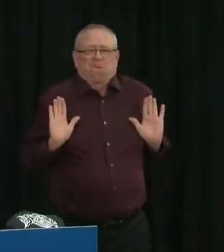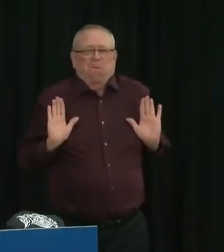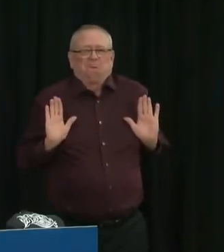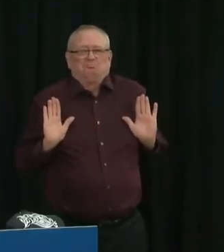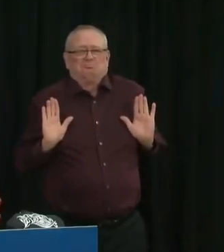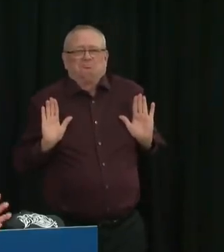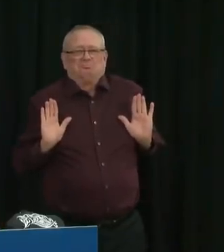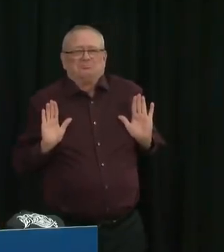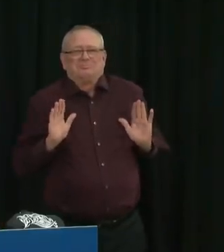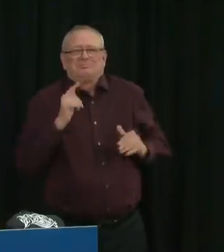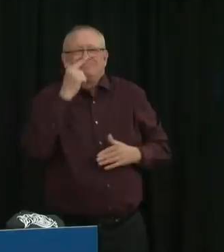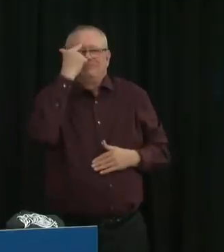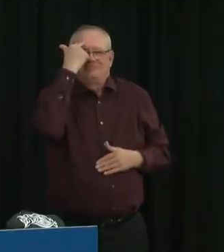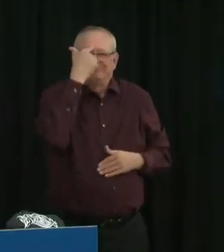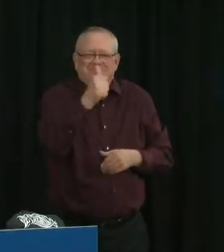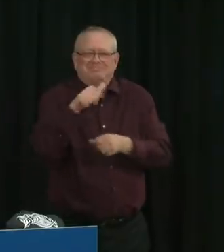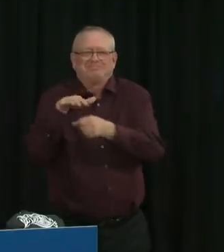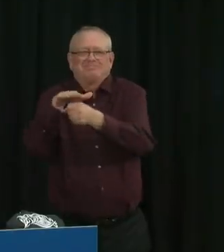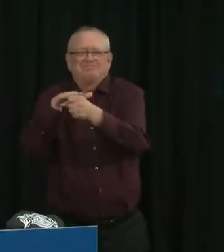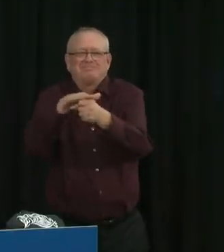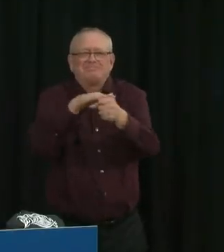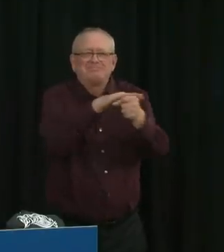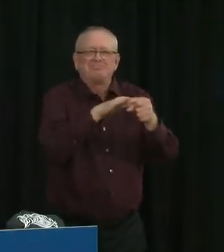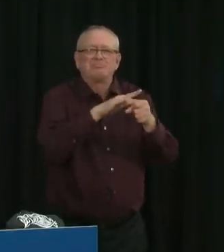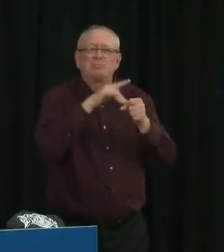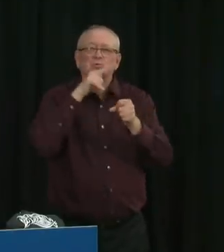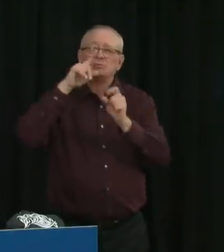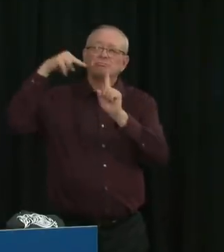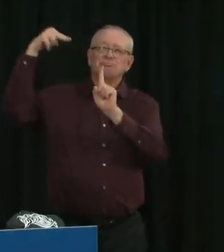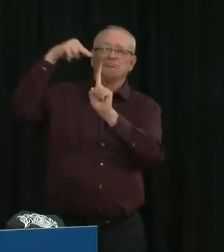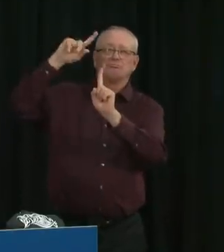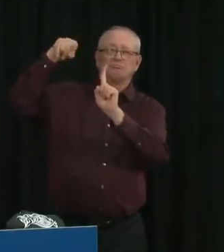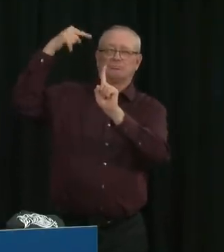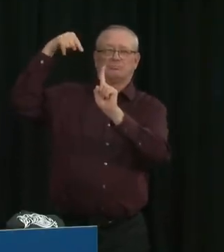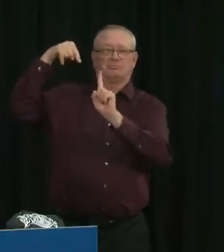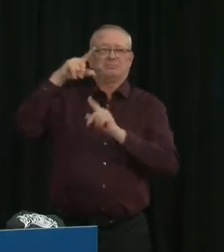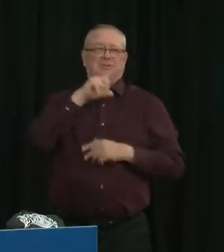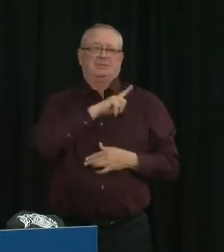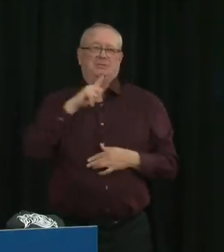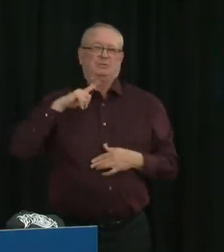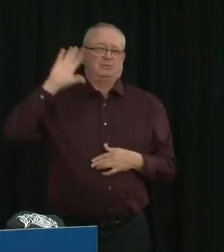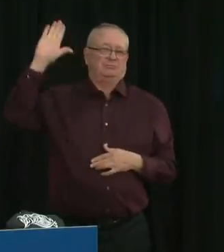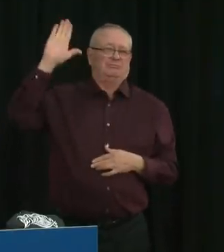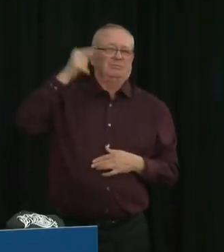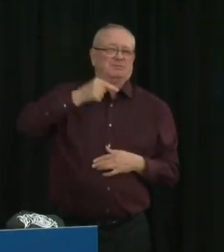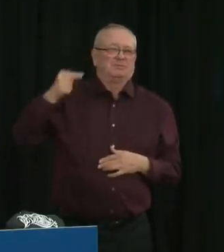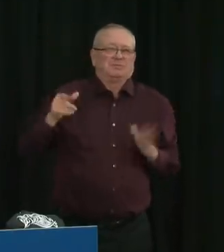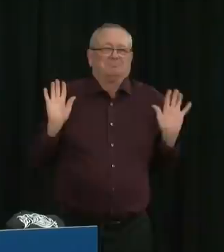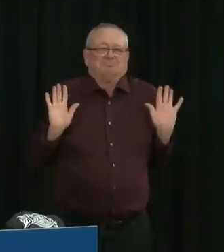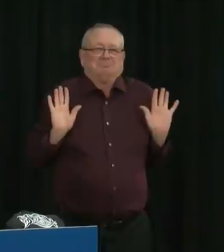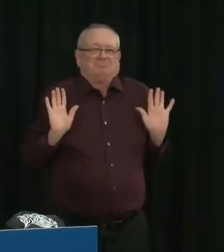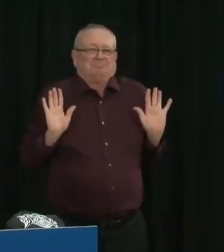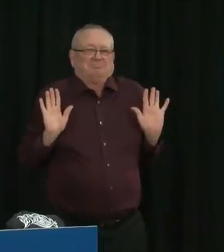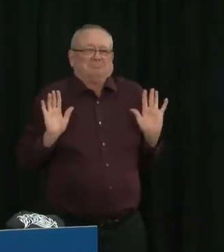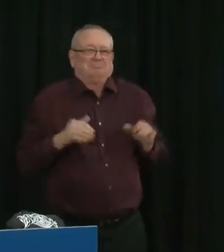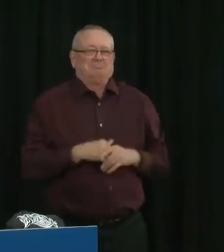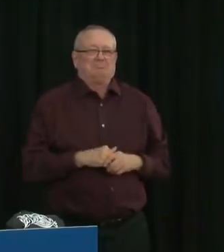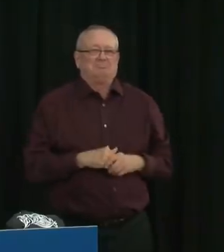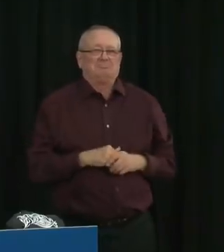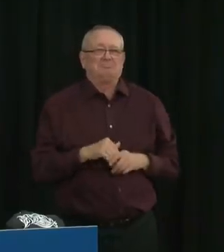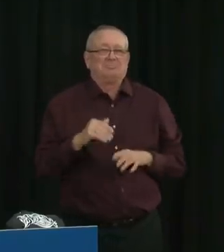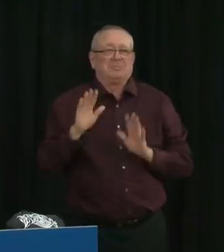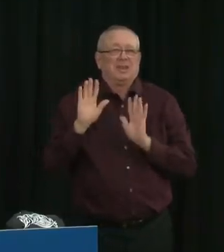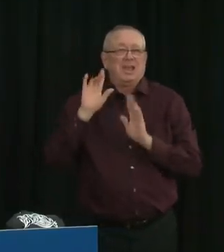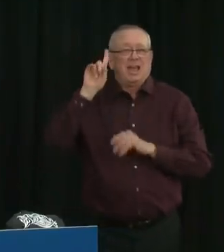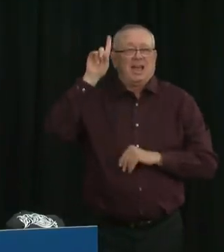individuals who oversee the functioning of the legislature, and so I would defer to them to make that final decision, but ultimately, again,